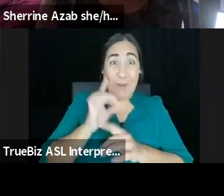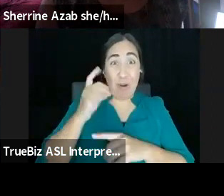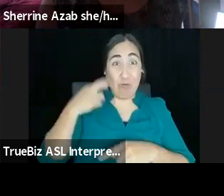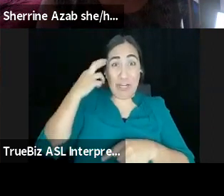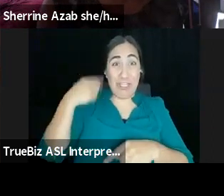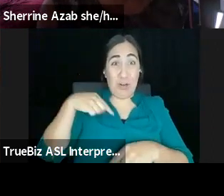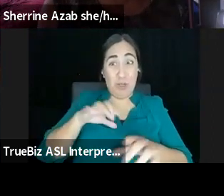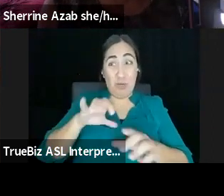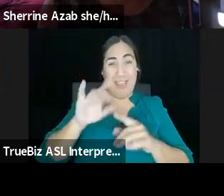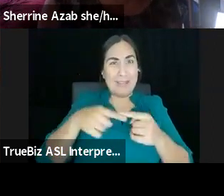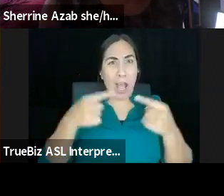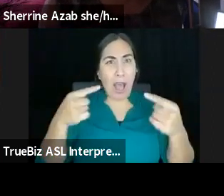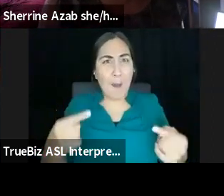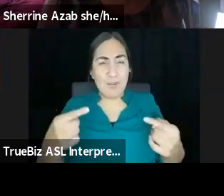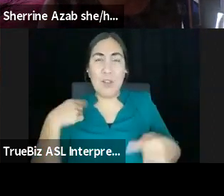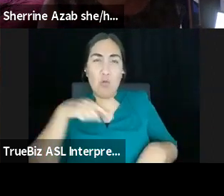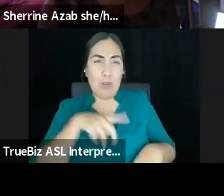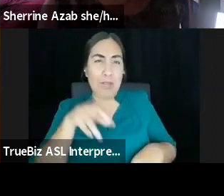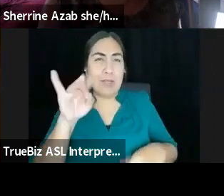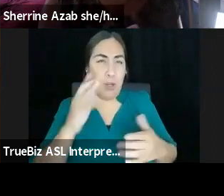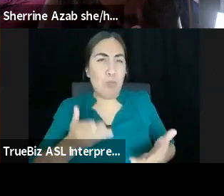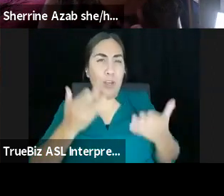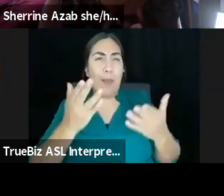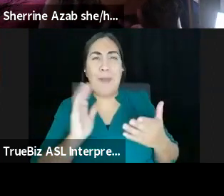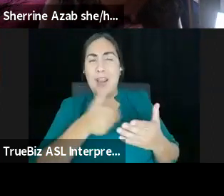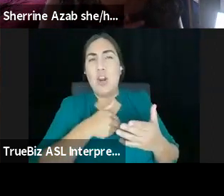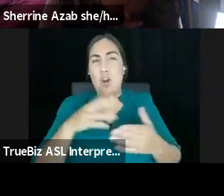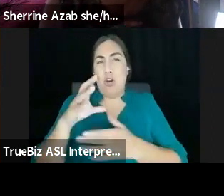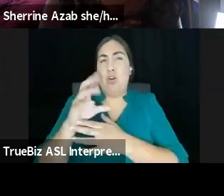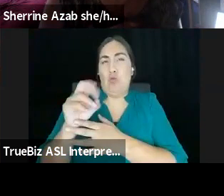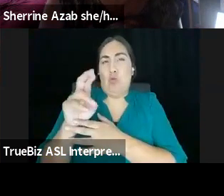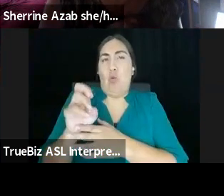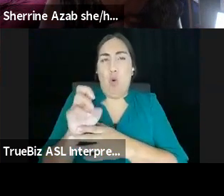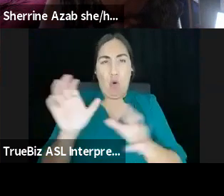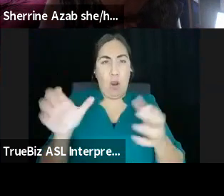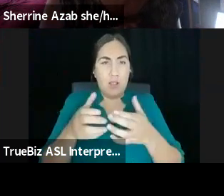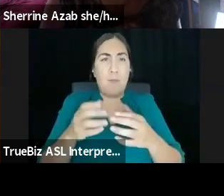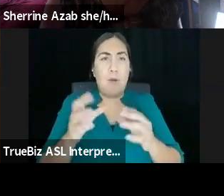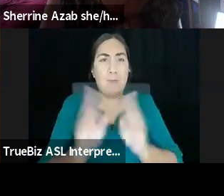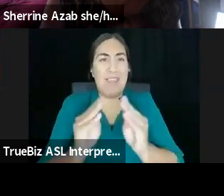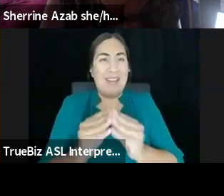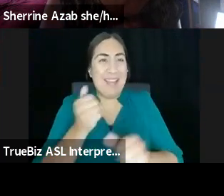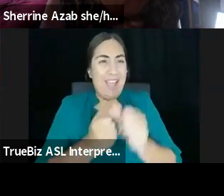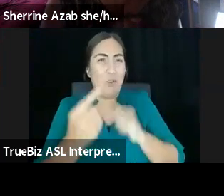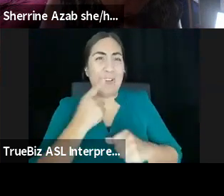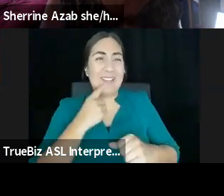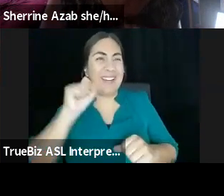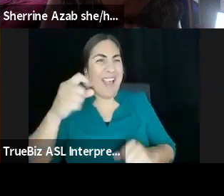we brought this up for the first time at our core ensemble meetings and everybody was like, yeah, that, that feels that way. And we don't have a solution for it.